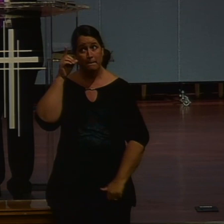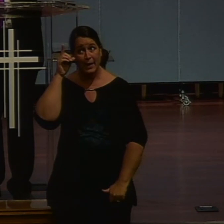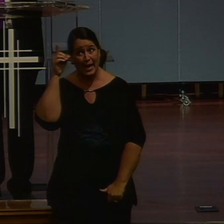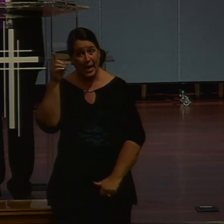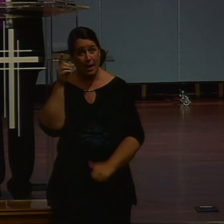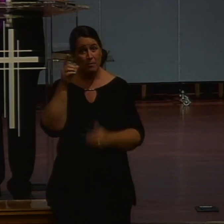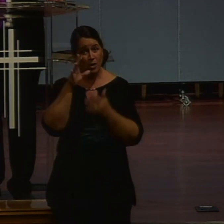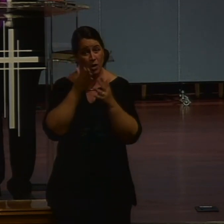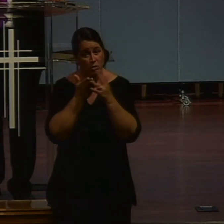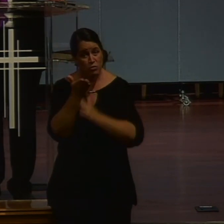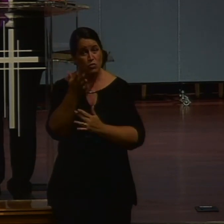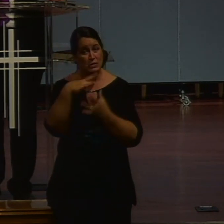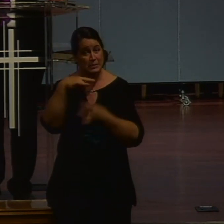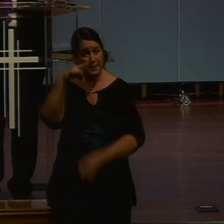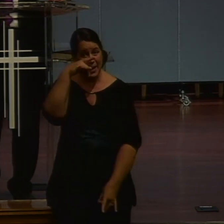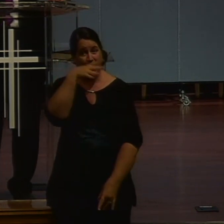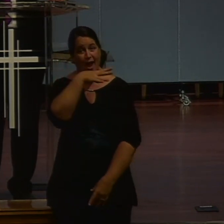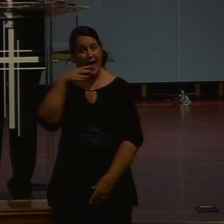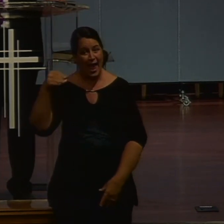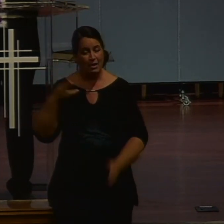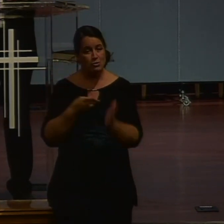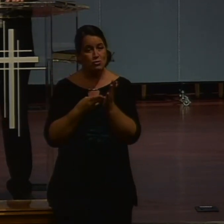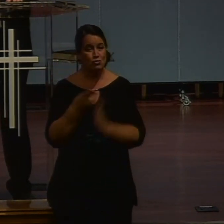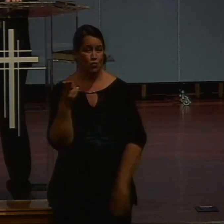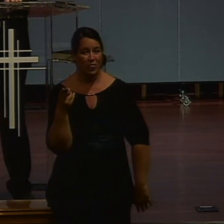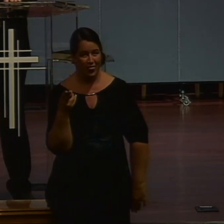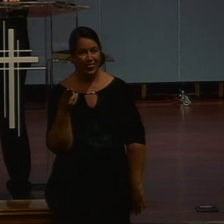spirit. And in truth. Worship.